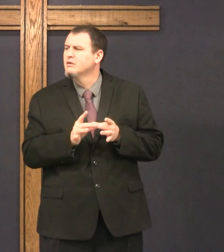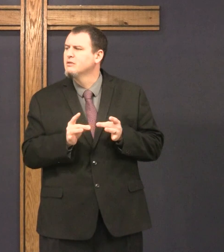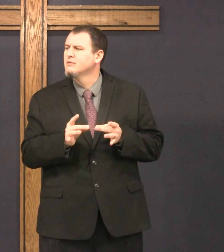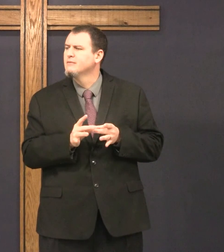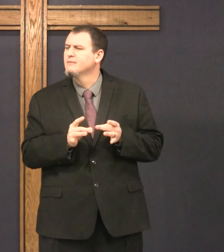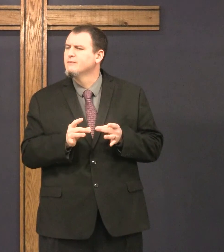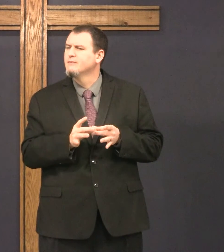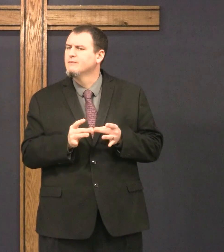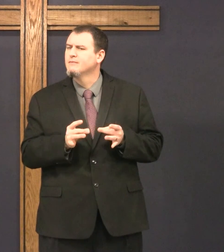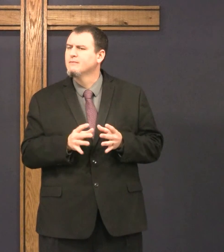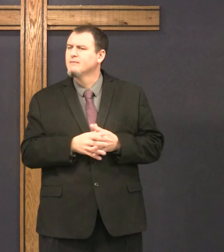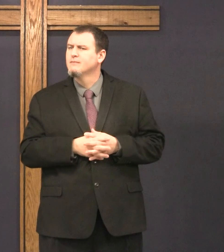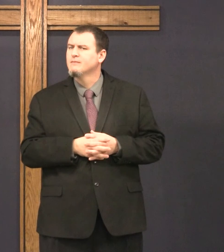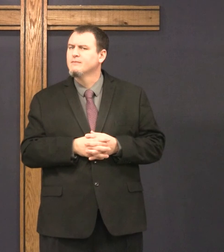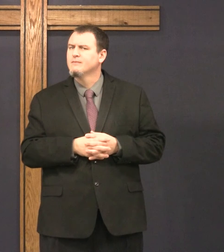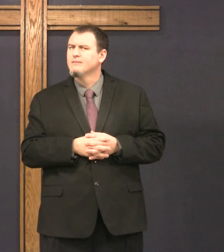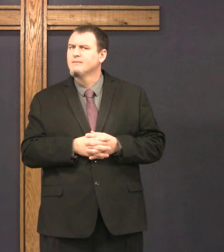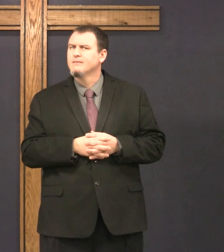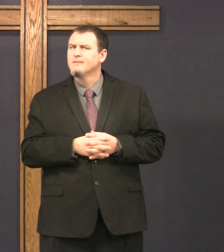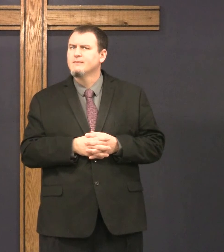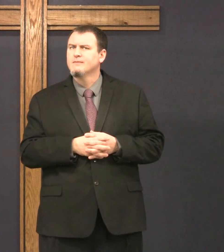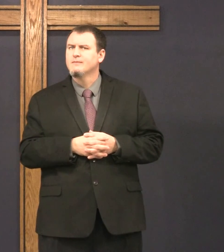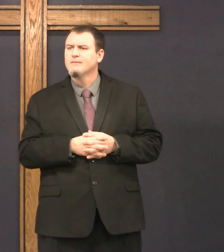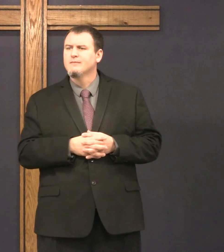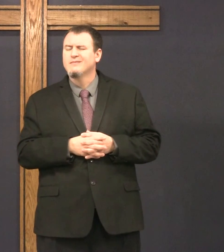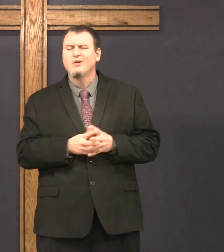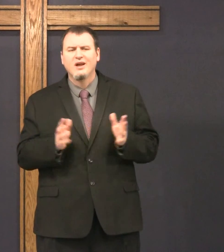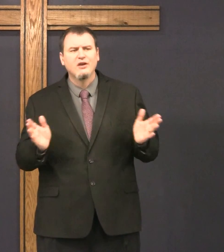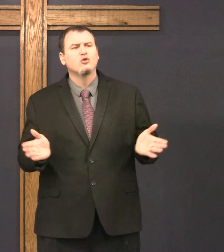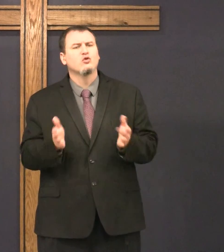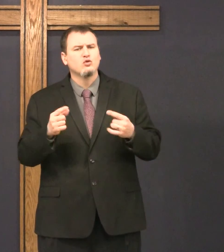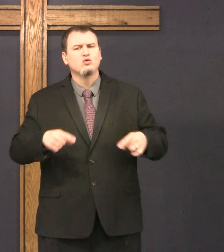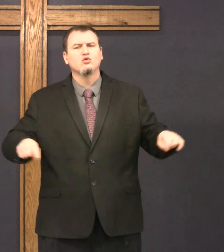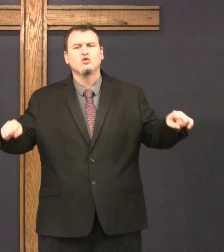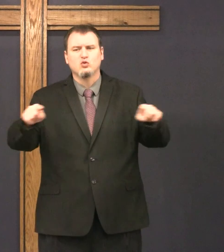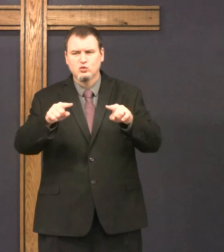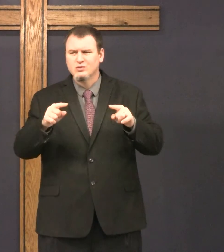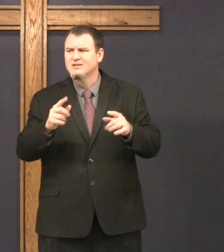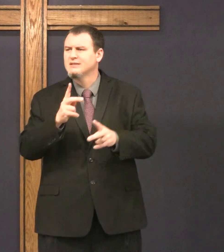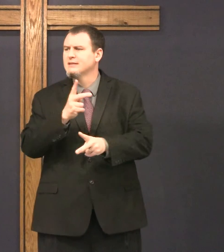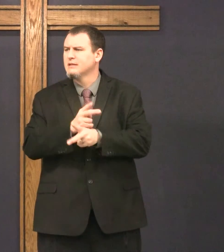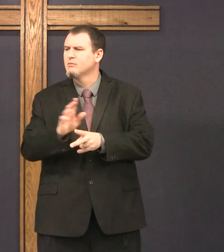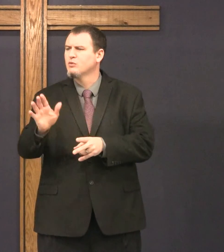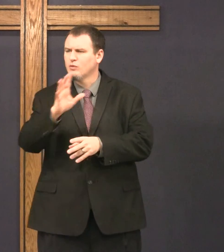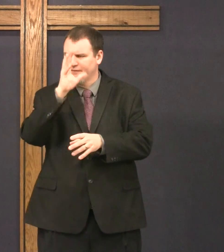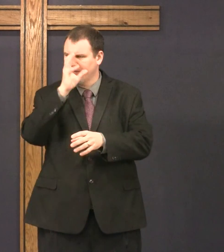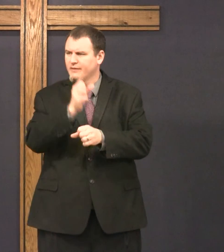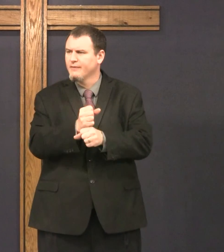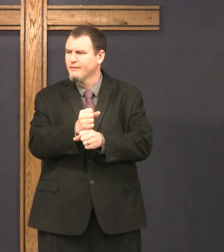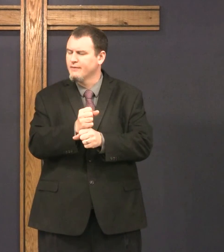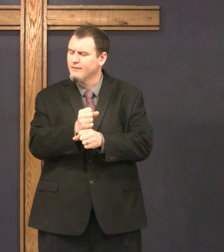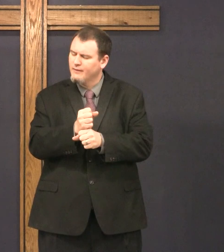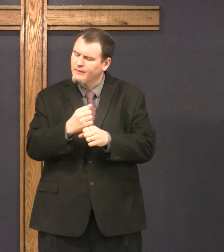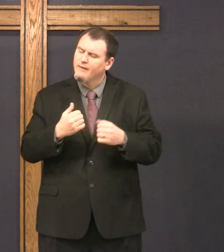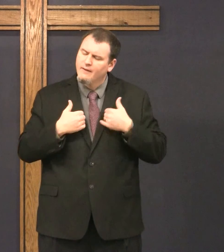When you see Jesus face to face, what are you going to say? I encourage you to keep your faith.